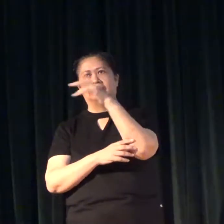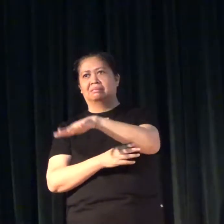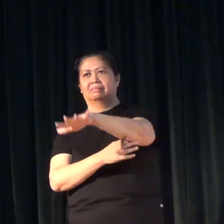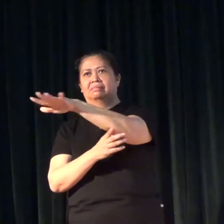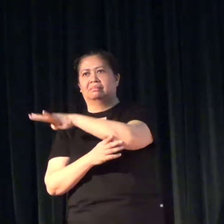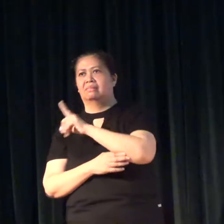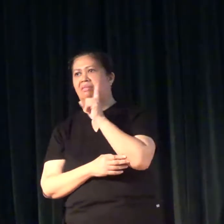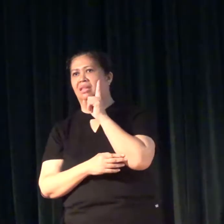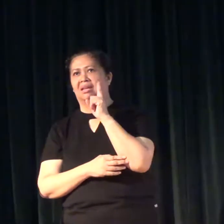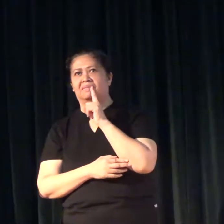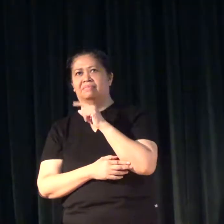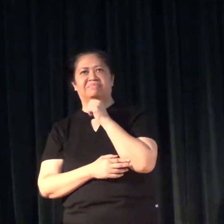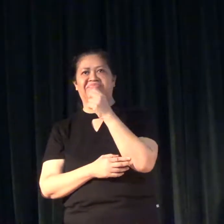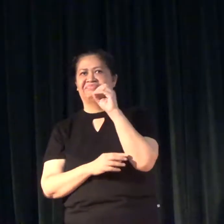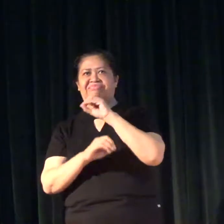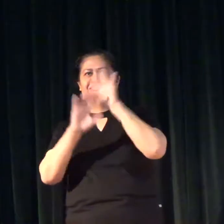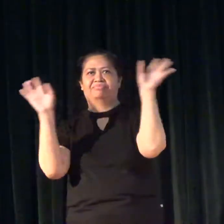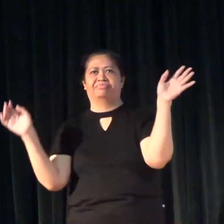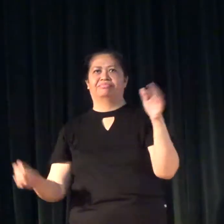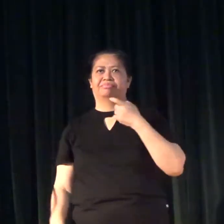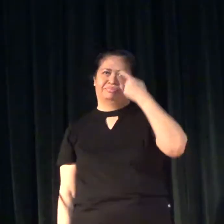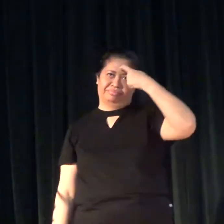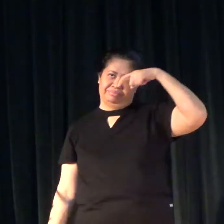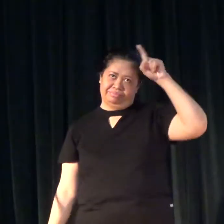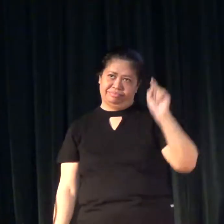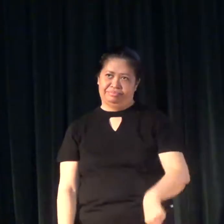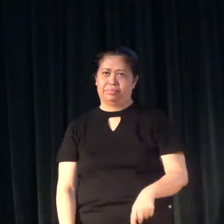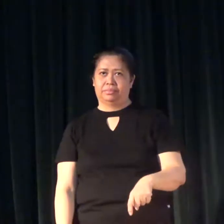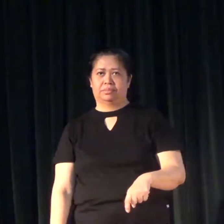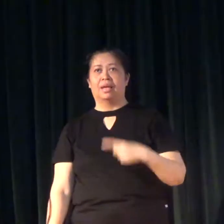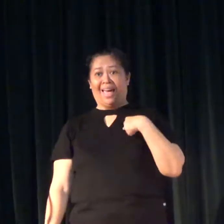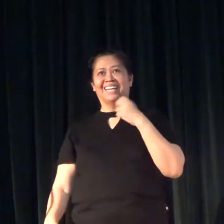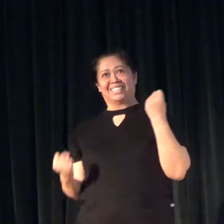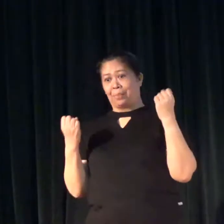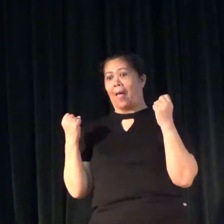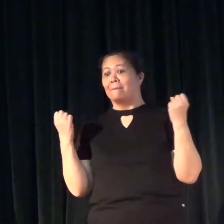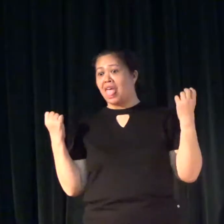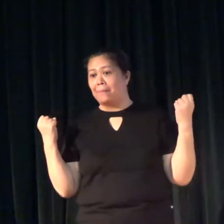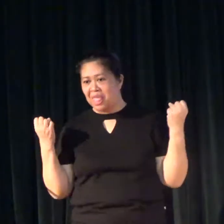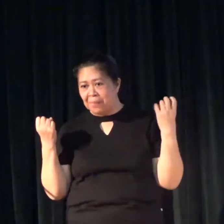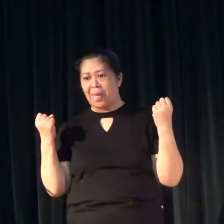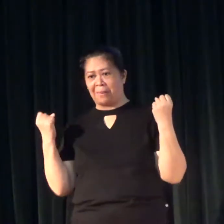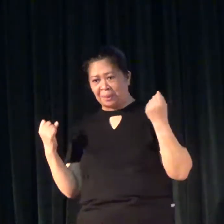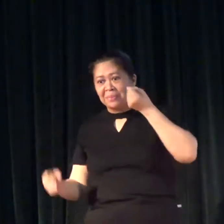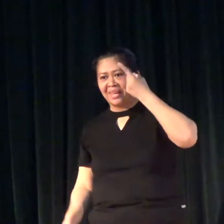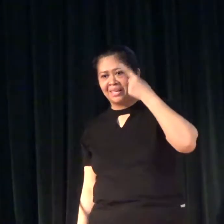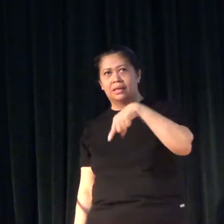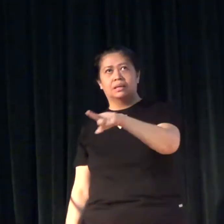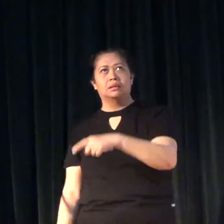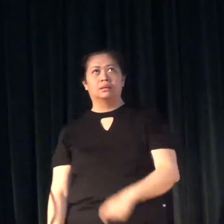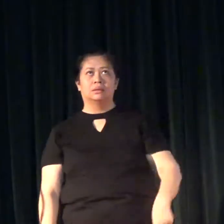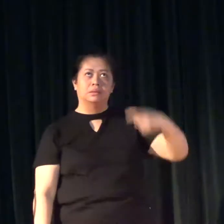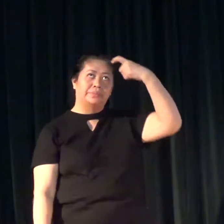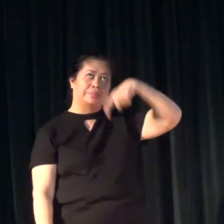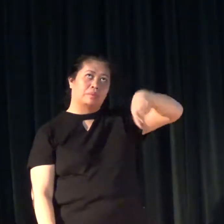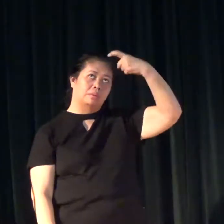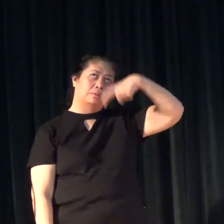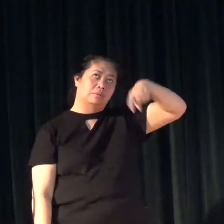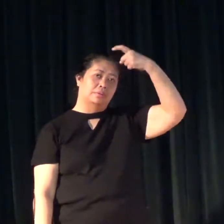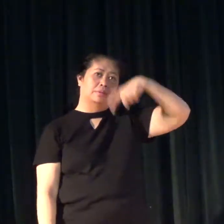to death. Hindi nila naiintindihan. Tayo naiintindihan natin. Sila hindi.